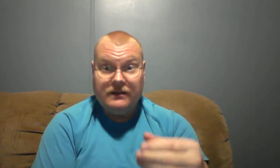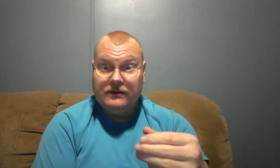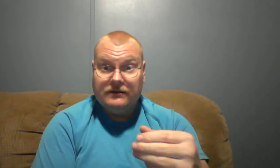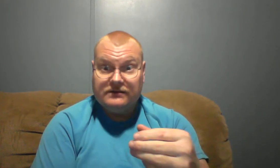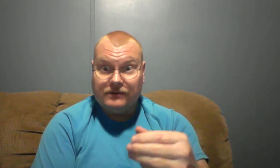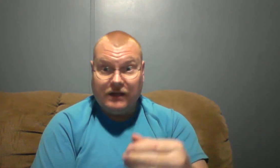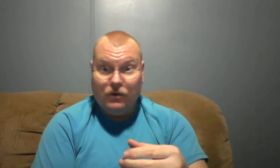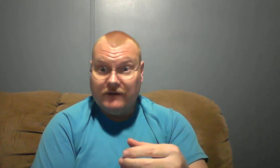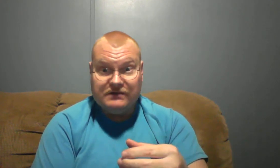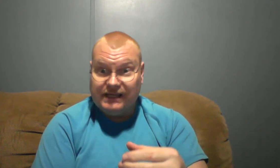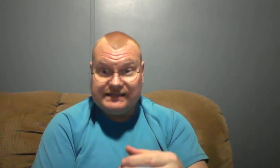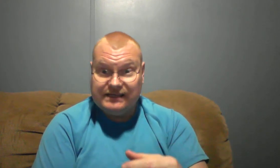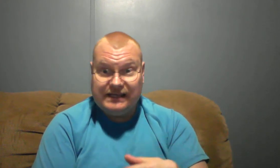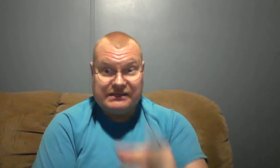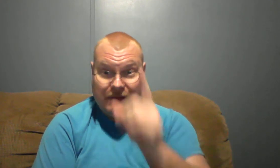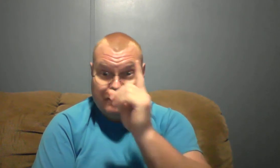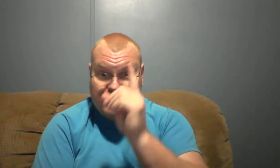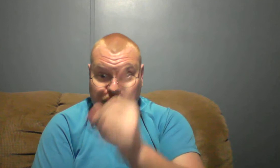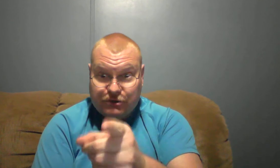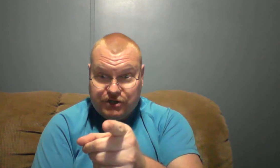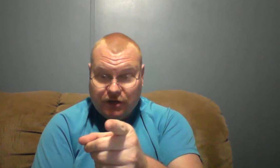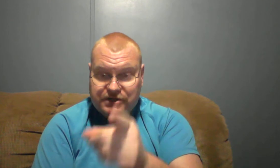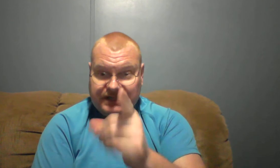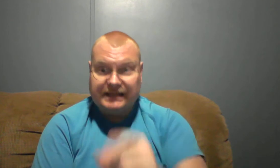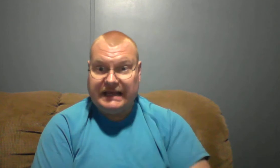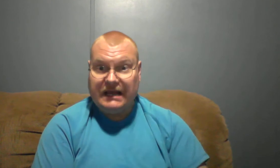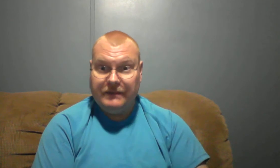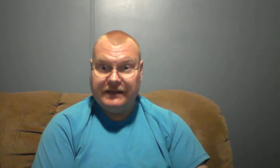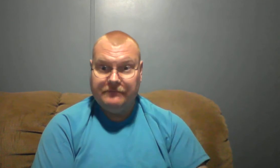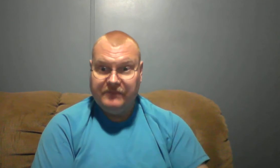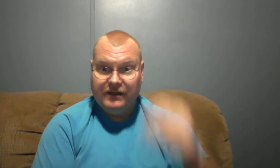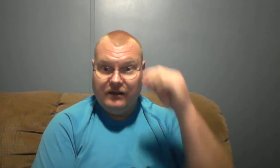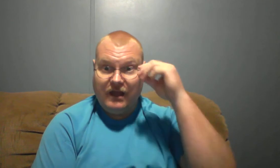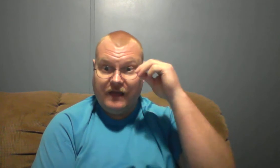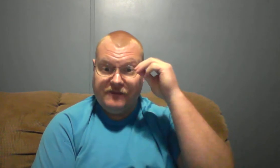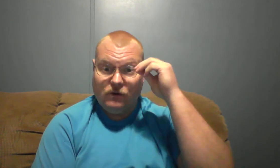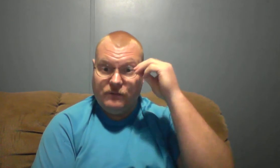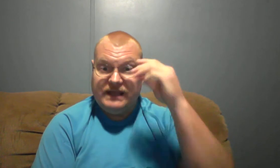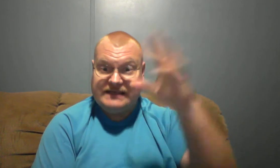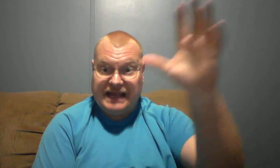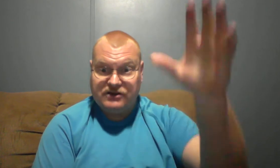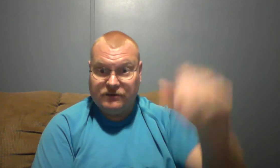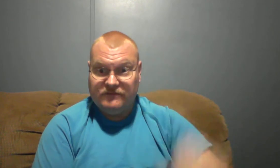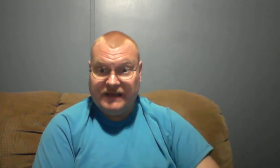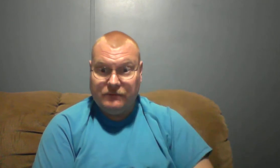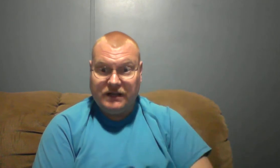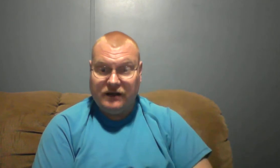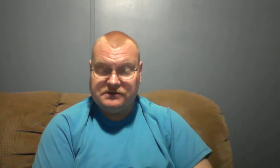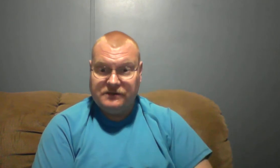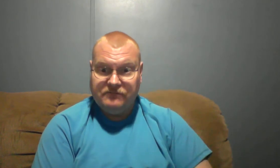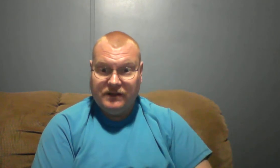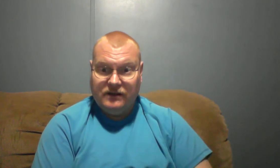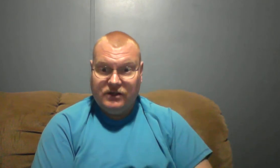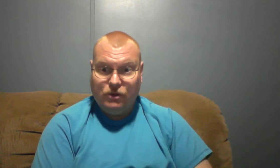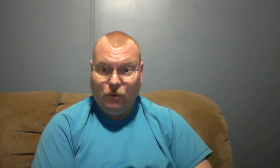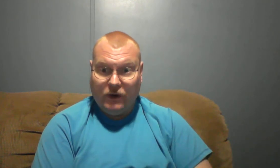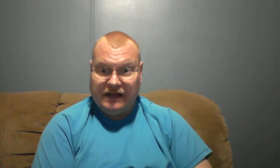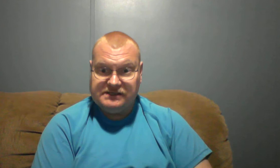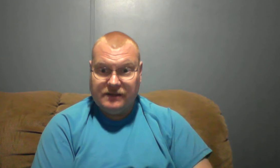whoever's listening to this, it may be your church that they come in and throw a big tantrum fit because you point out something